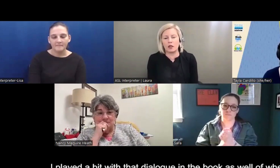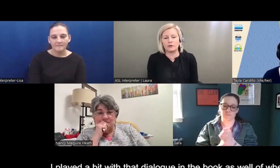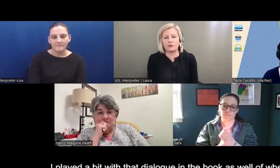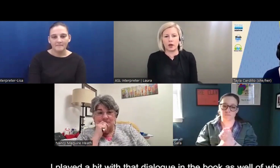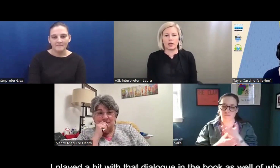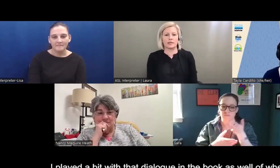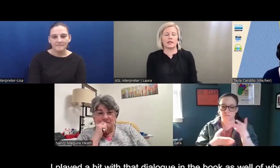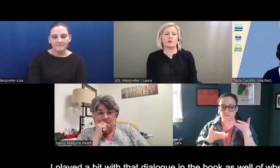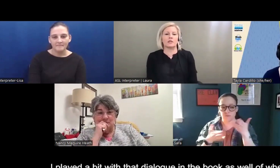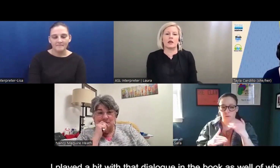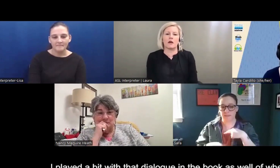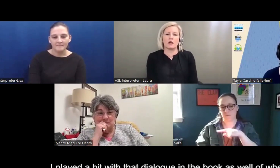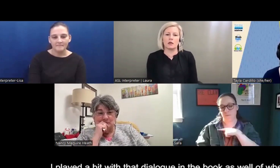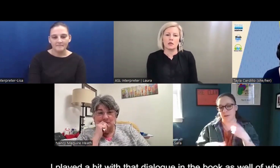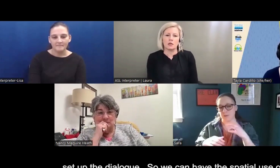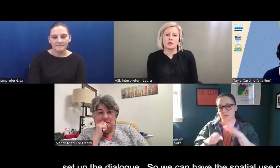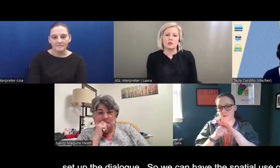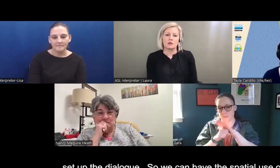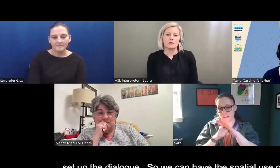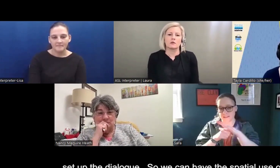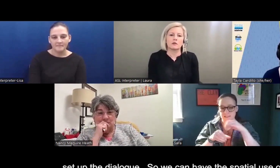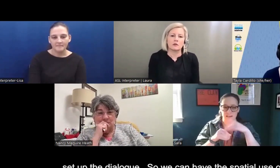as well of where I set up the dialogue.